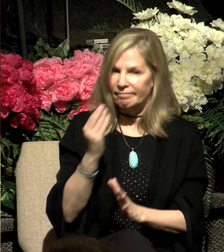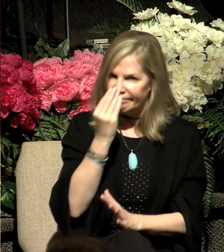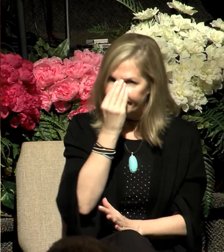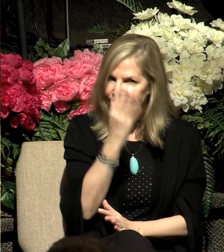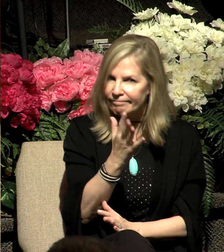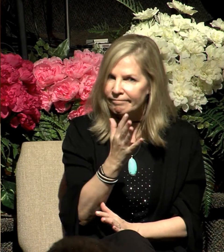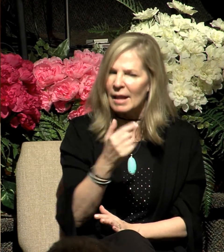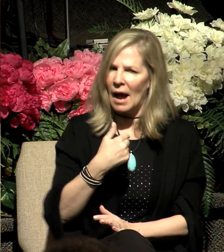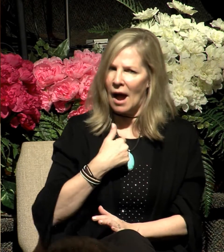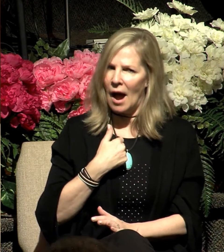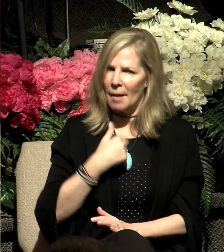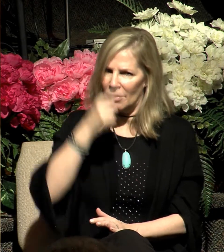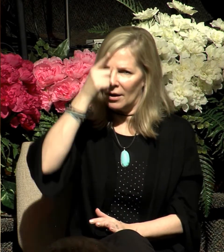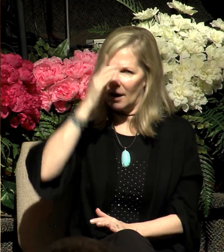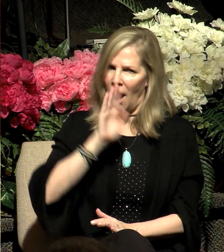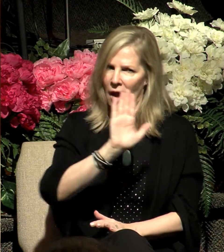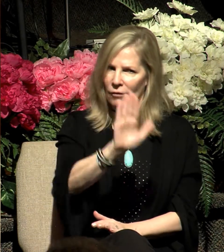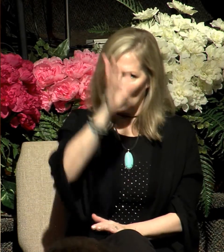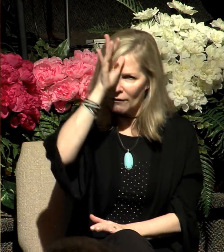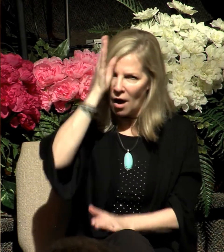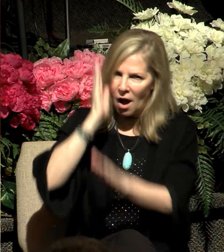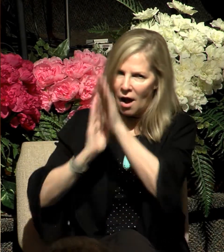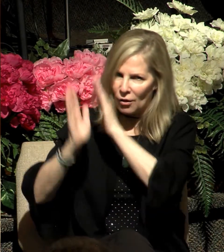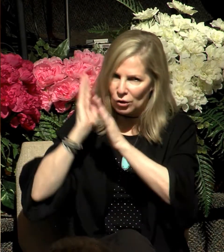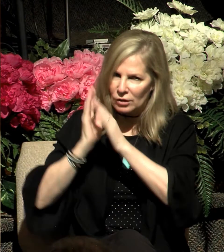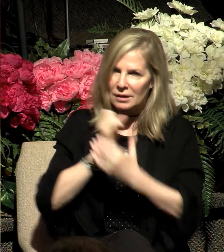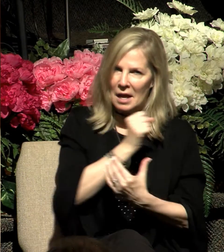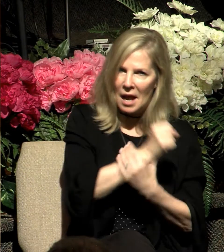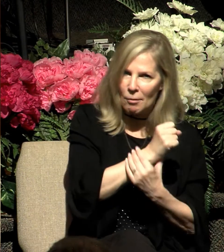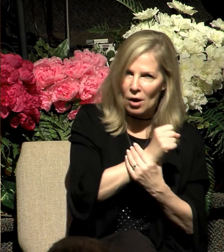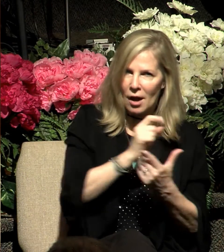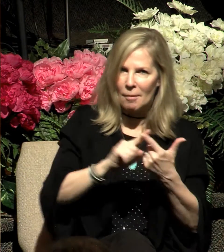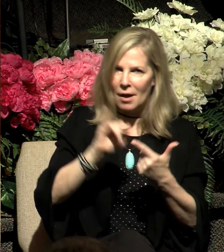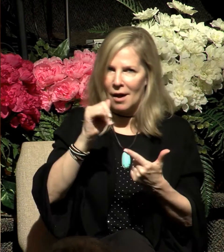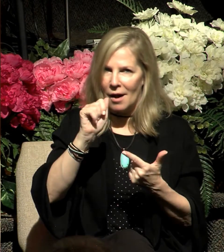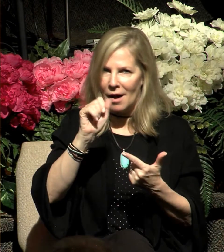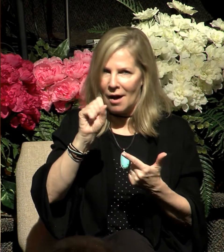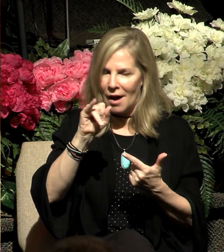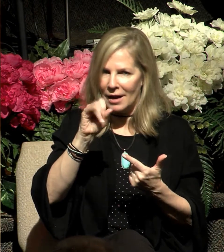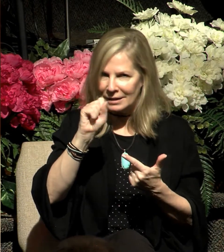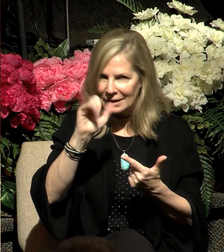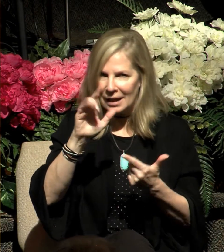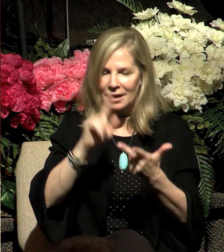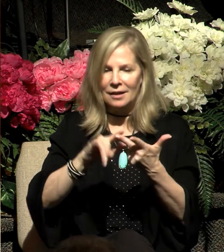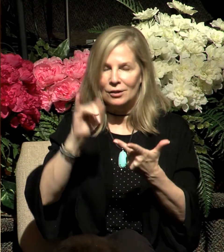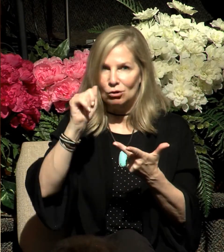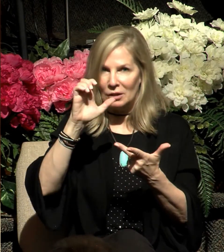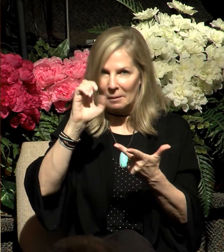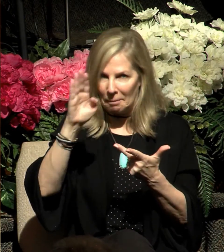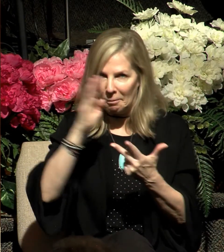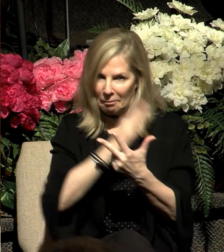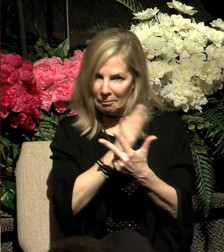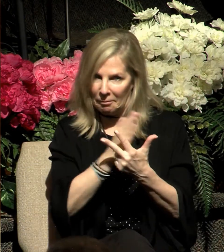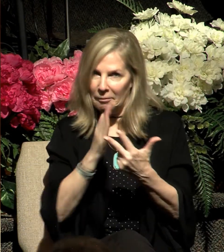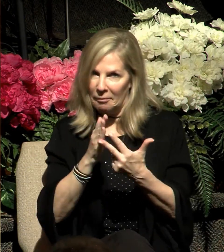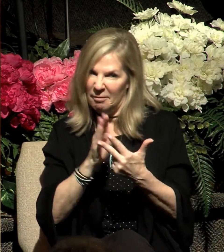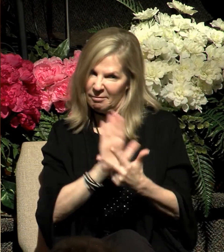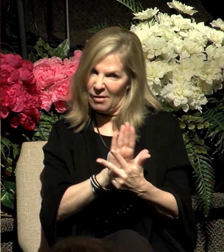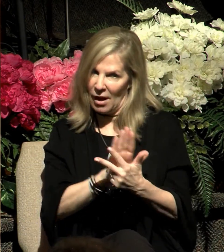his fathers. The God of Abraham, the God of Isaac, the God of Jacob. And in identifying himself this way, God is making